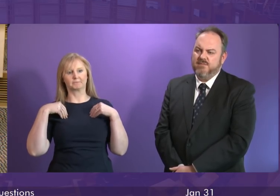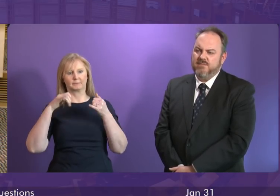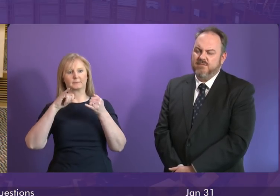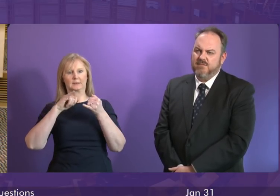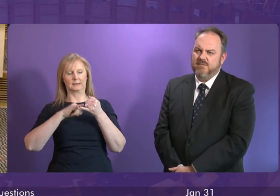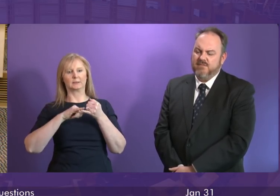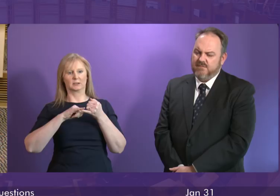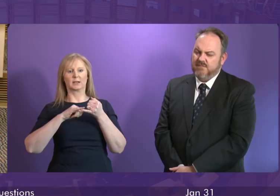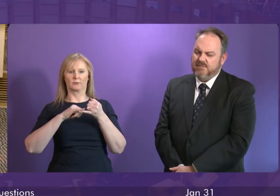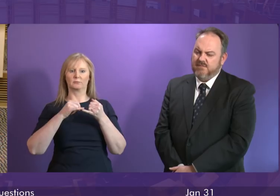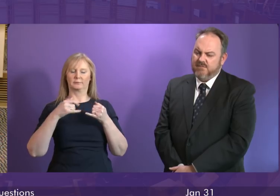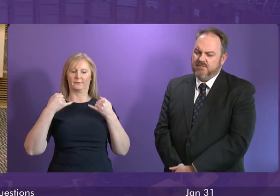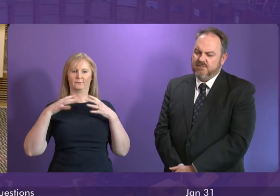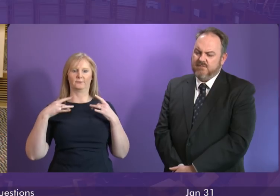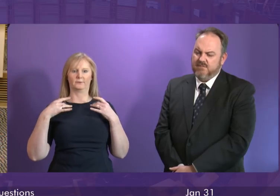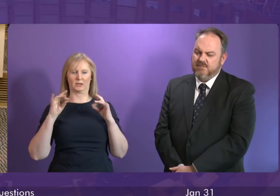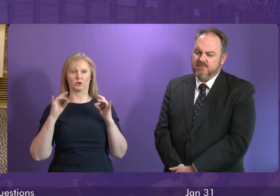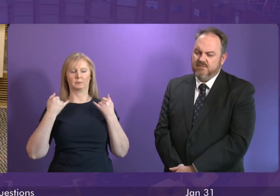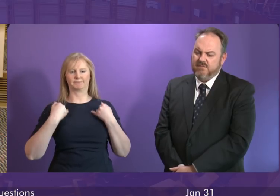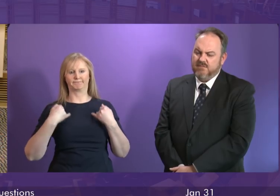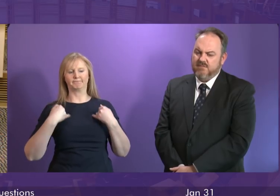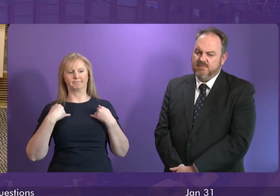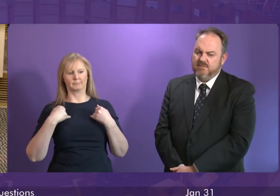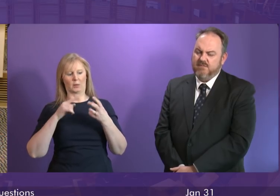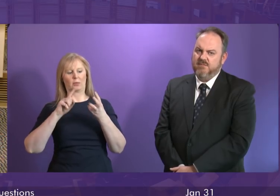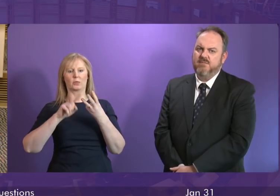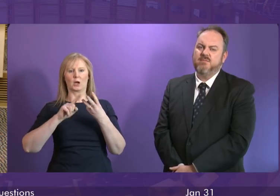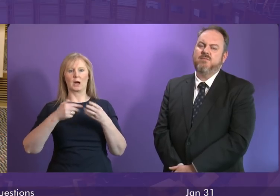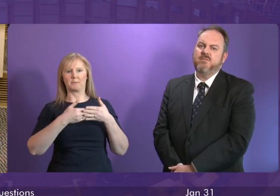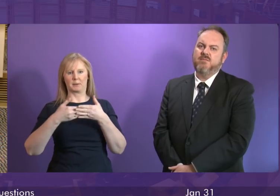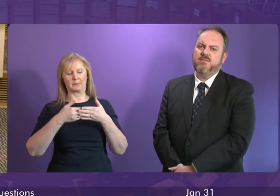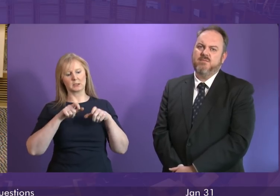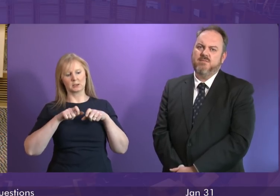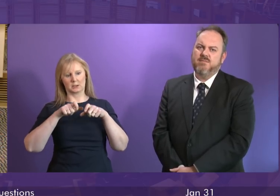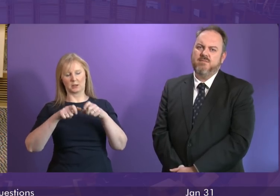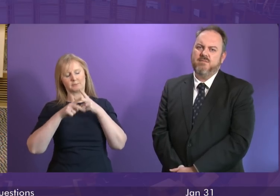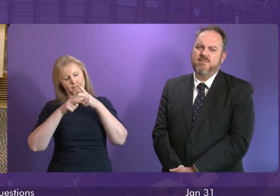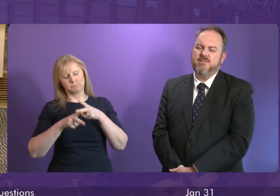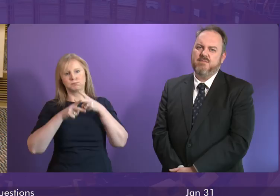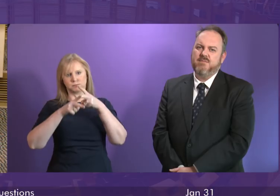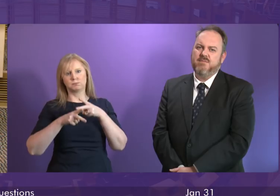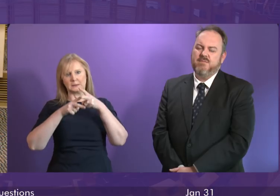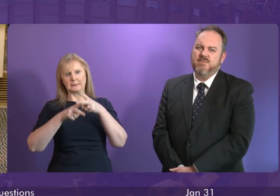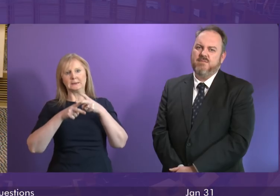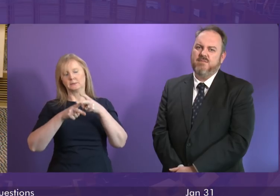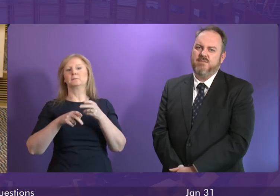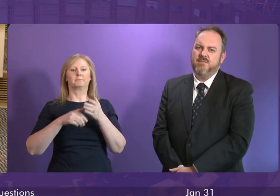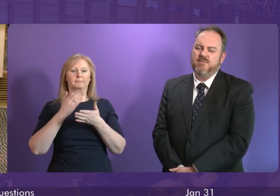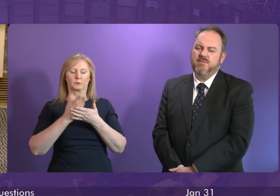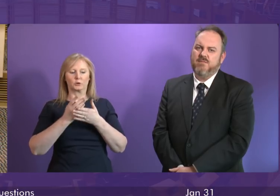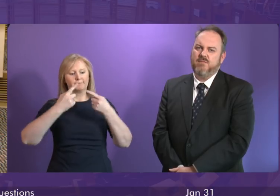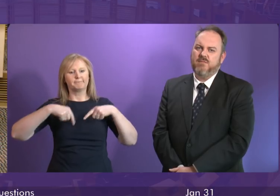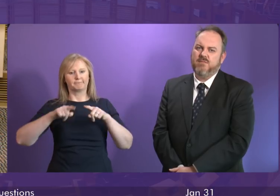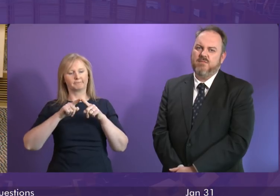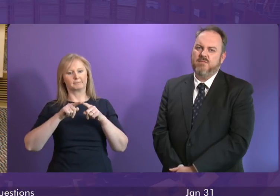aureus infection. There is also a third baby who remains in neonatal intensive care. And I'm sure the best wishes and the thoughts